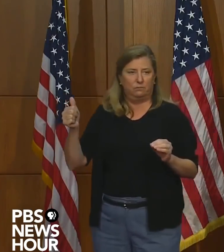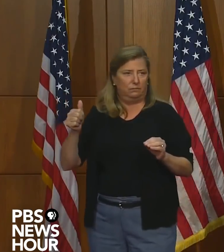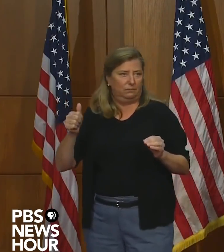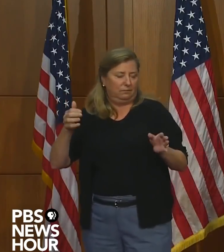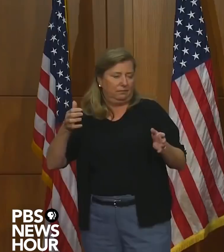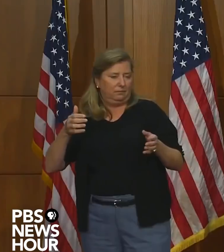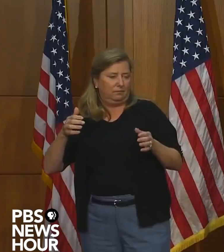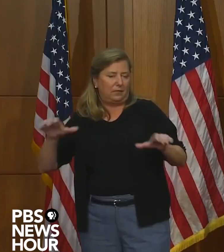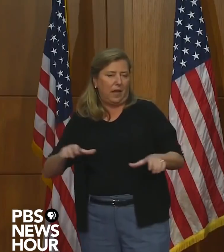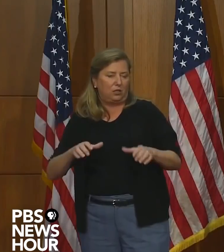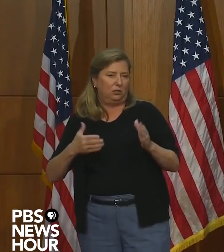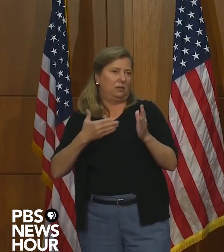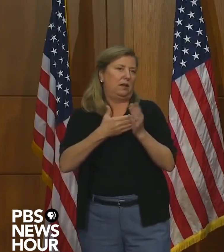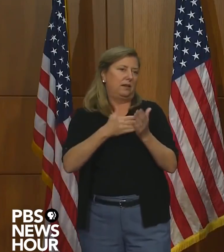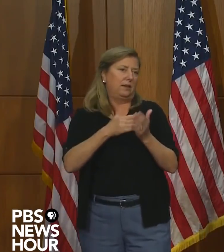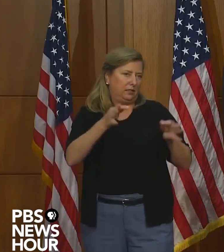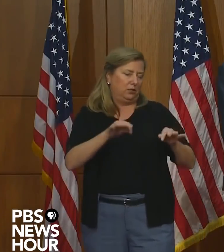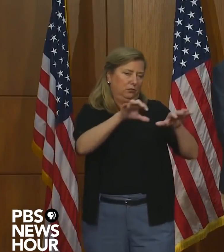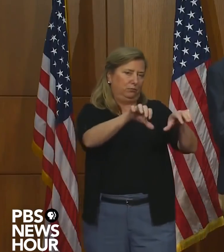governor's decision to take down the monument.